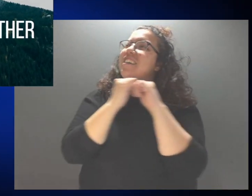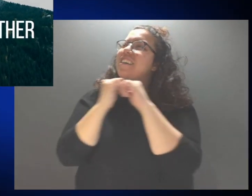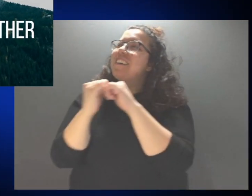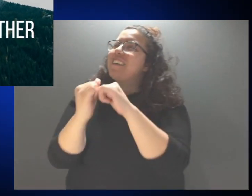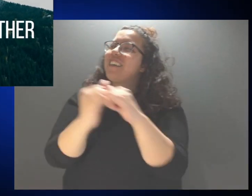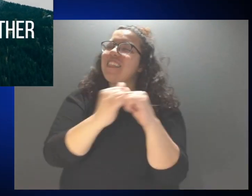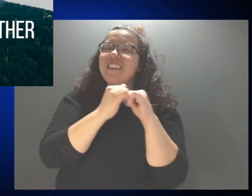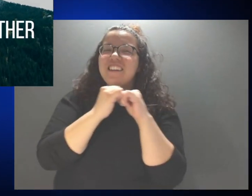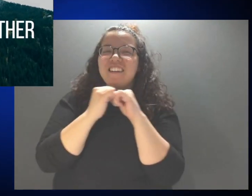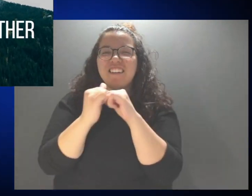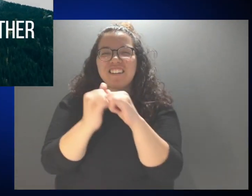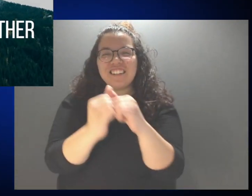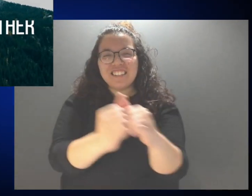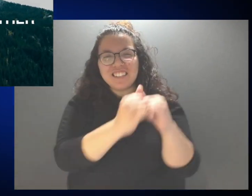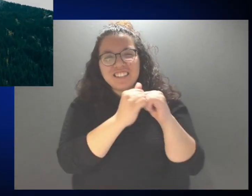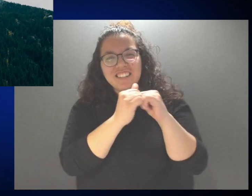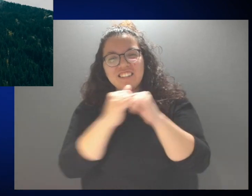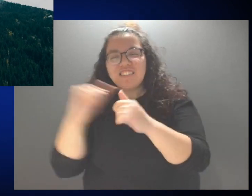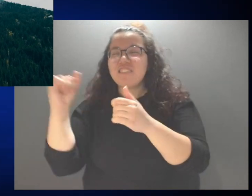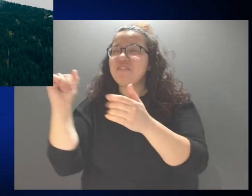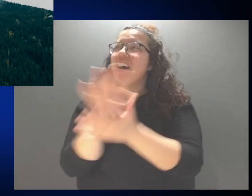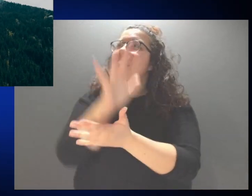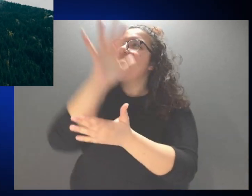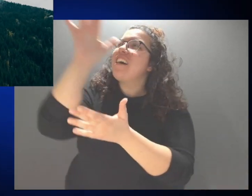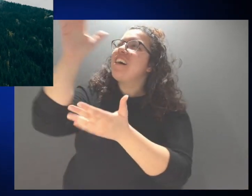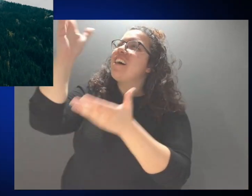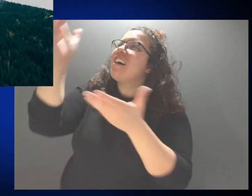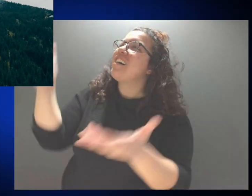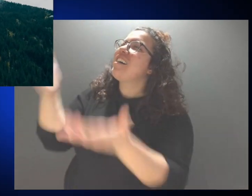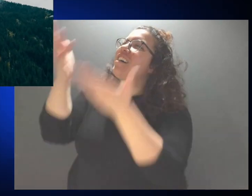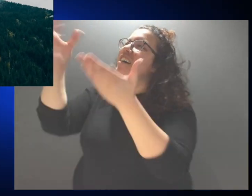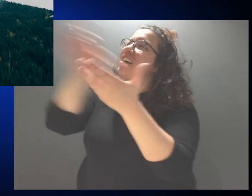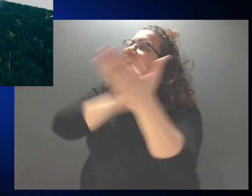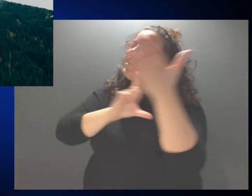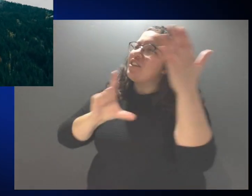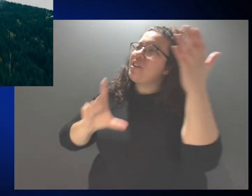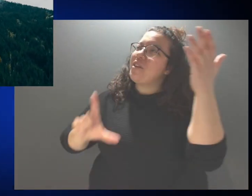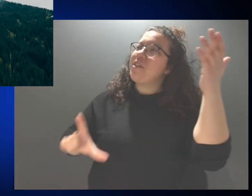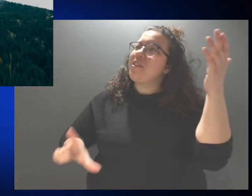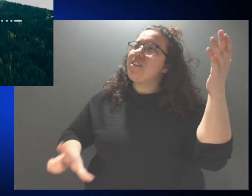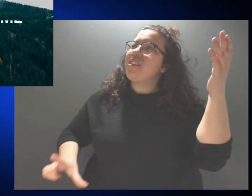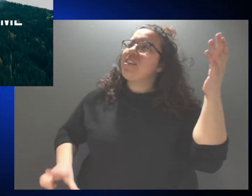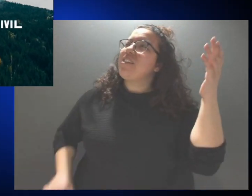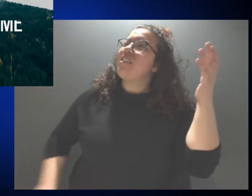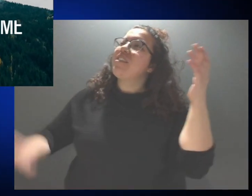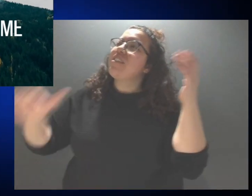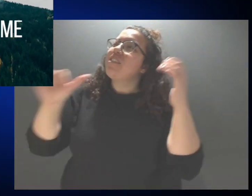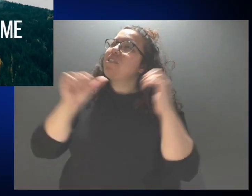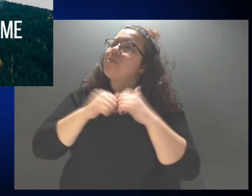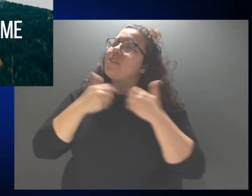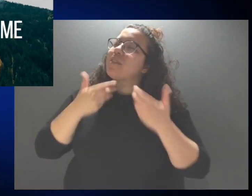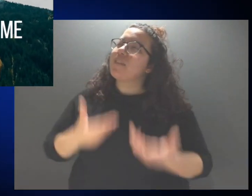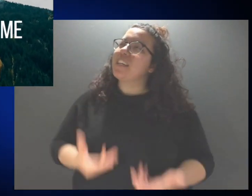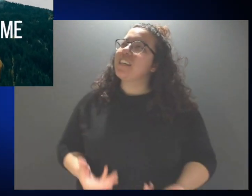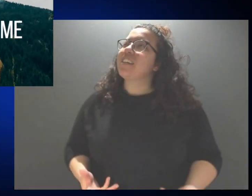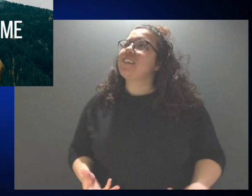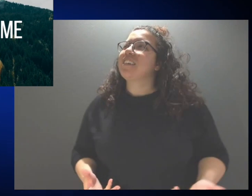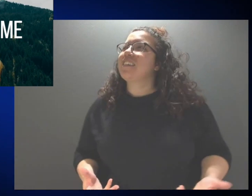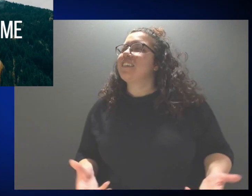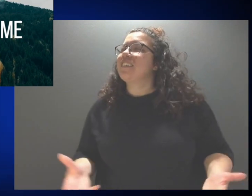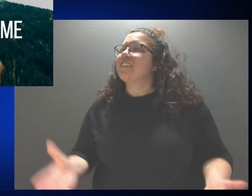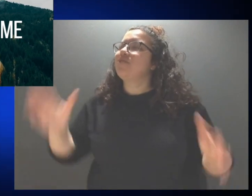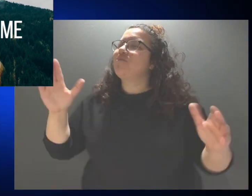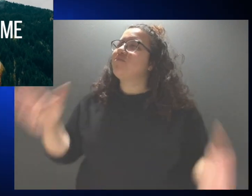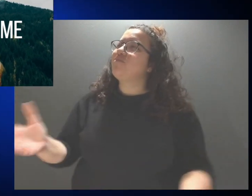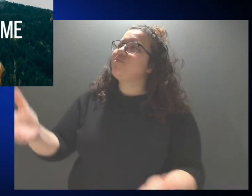glorify the Lord with